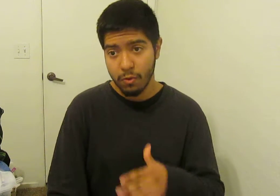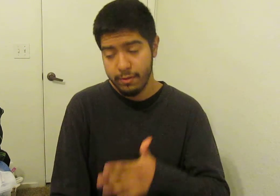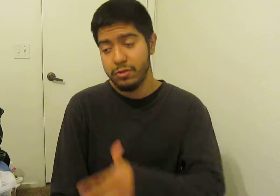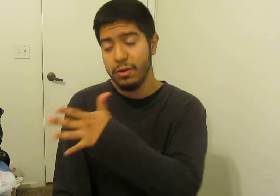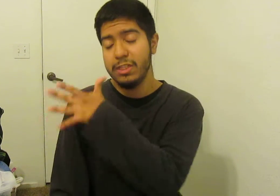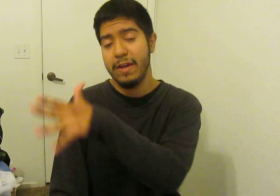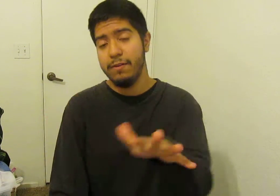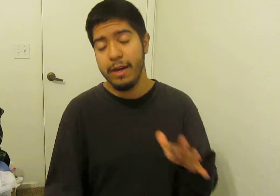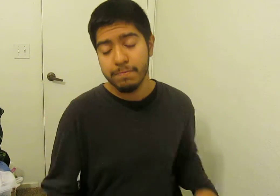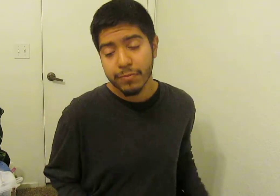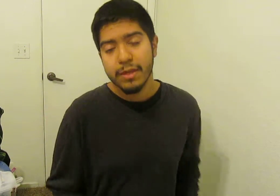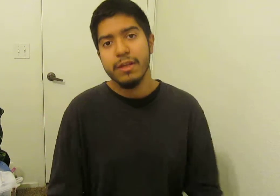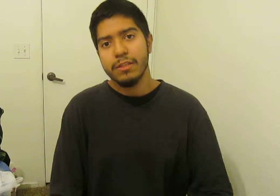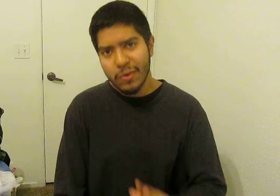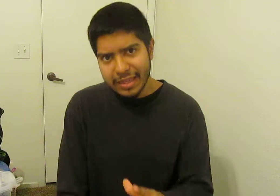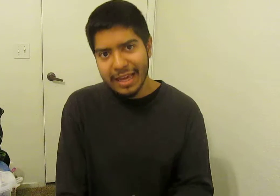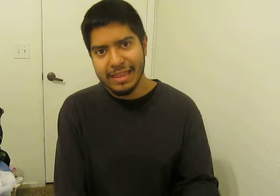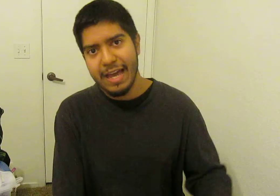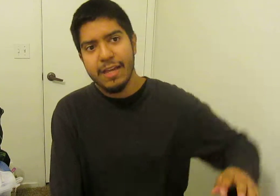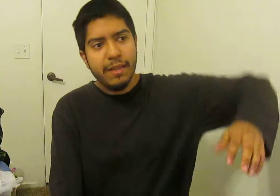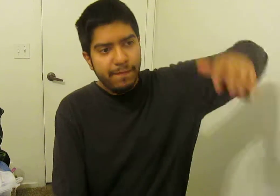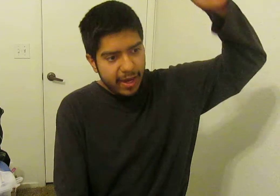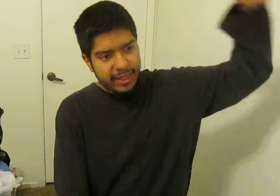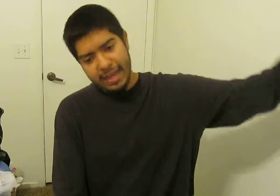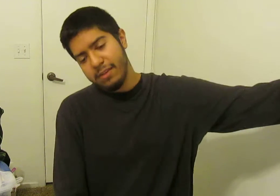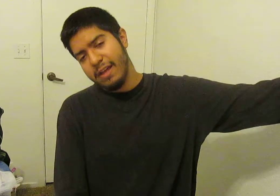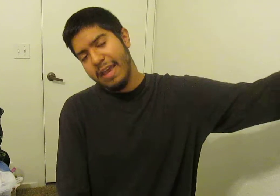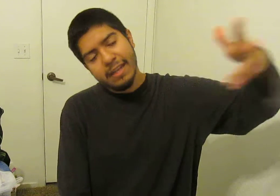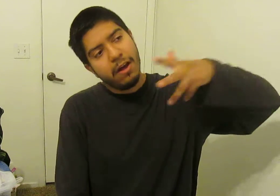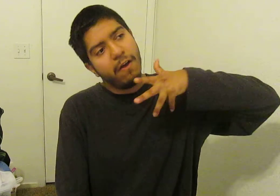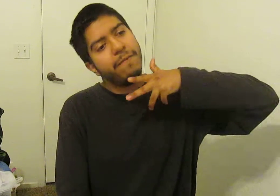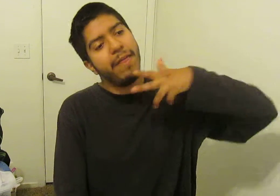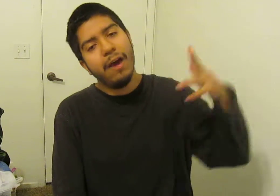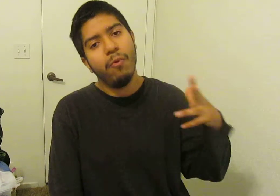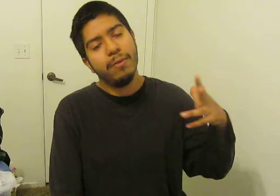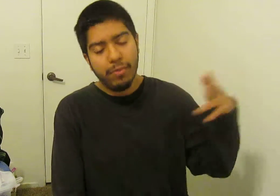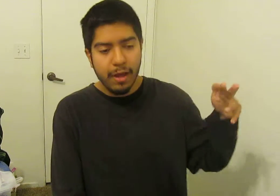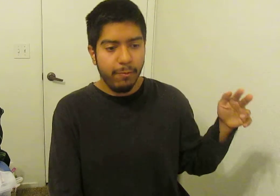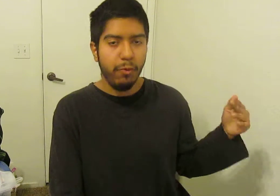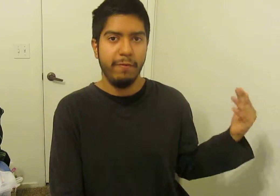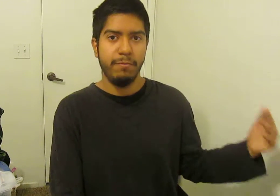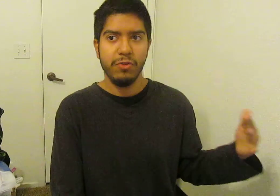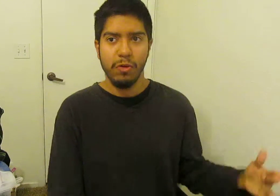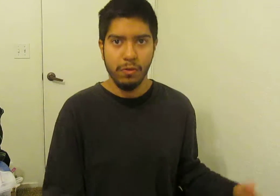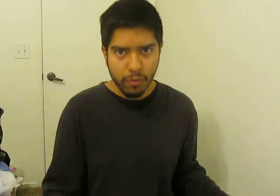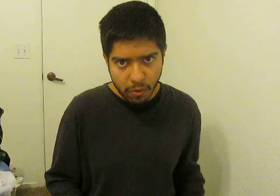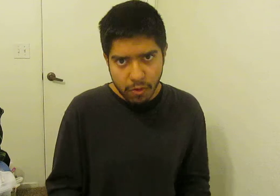or the strongest fighter there. So, like that. It finally ended off that one plot point from Tokyo Ghoul.